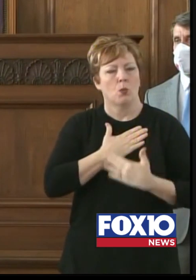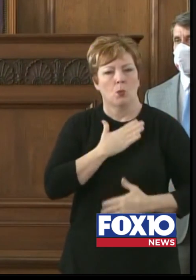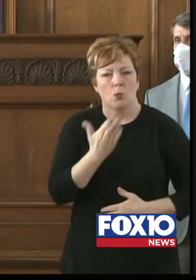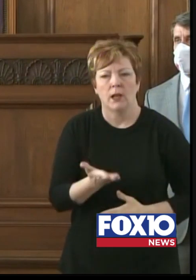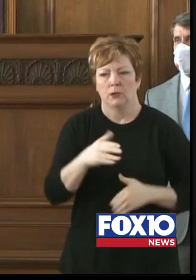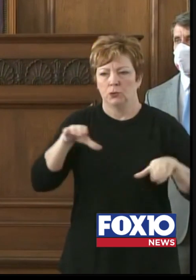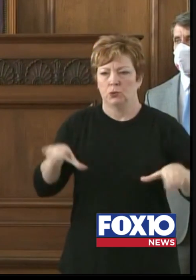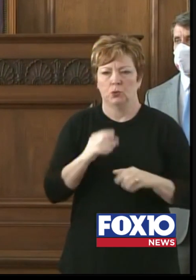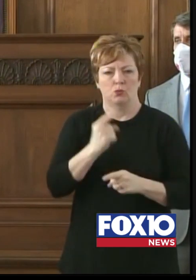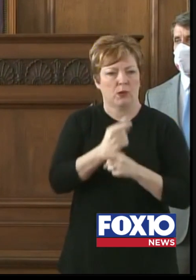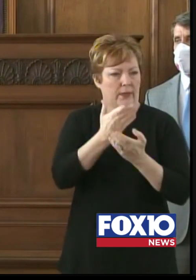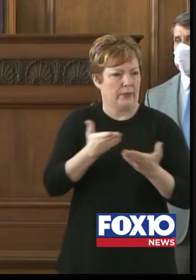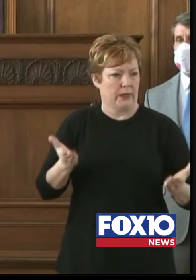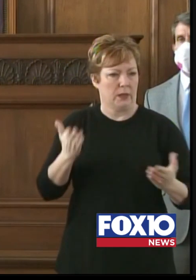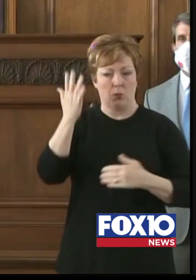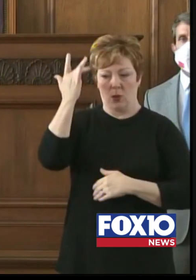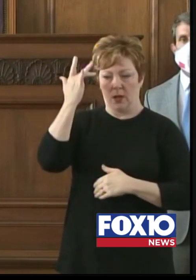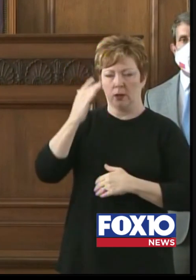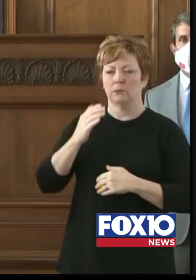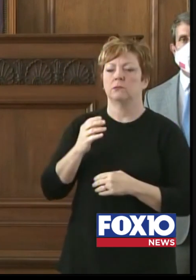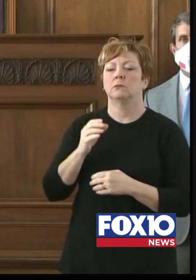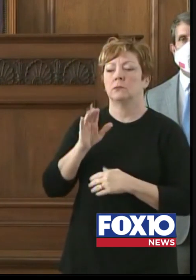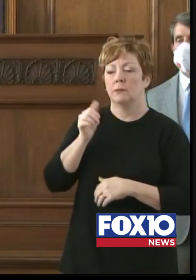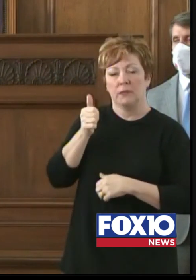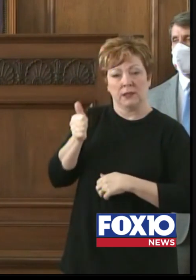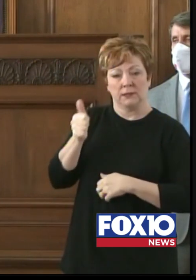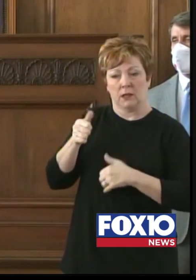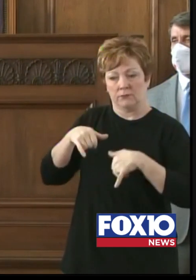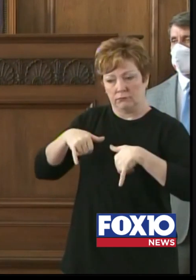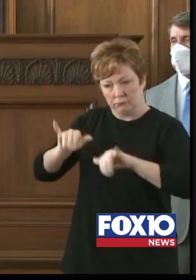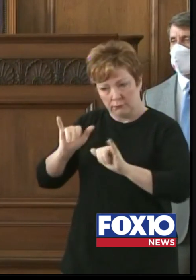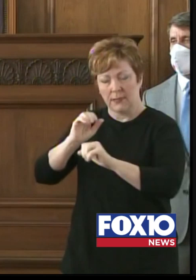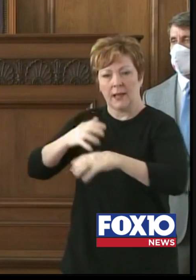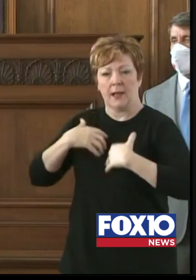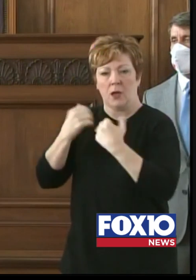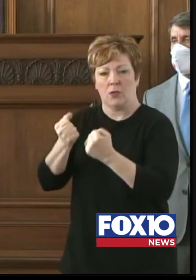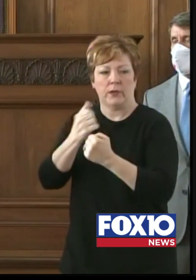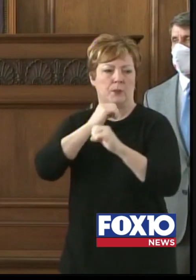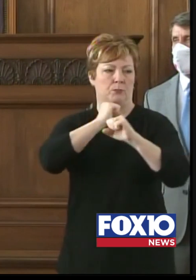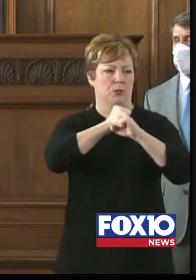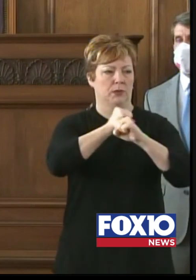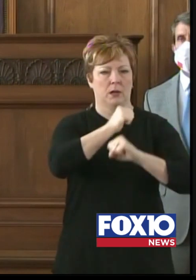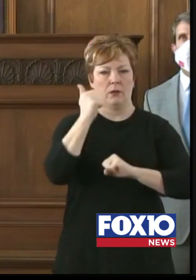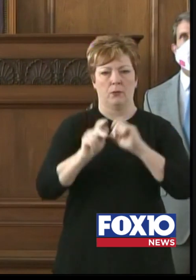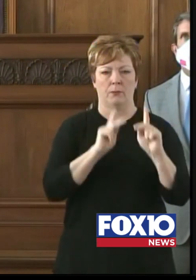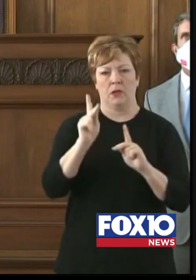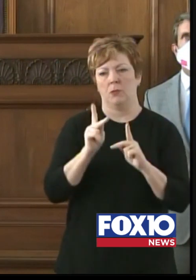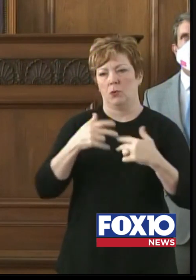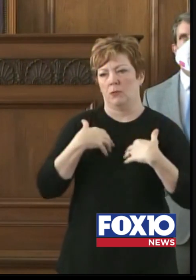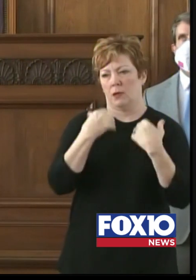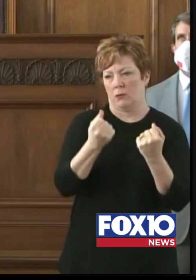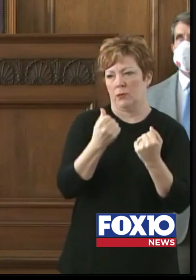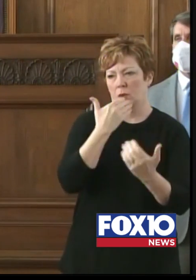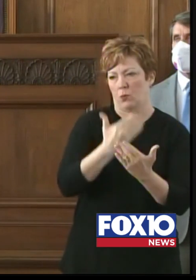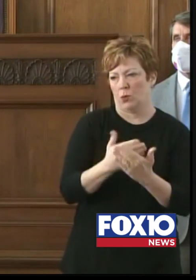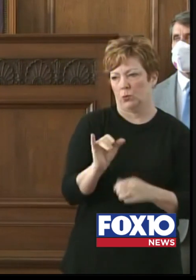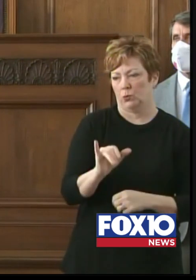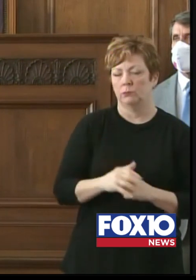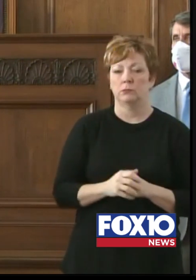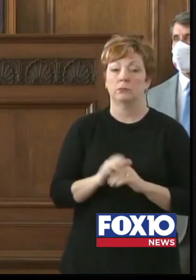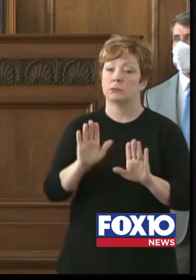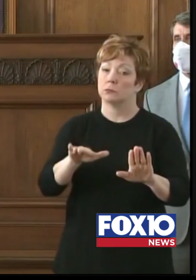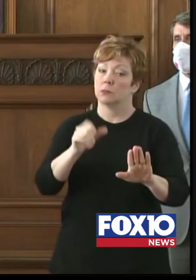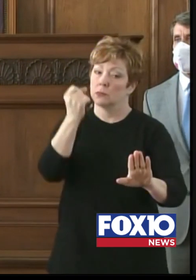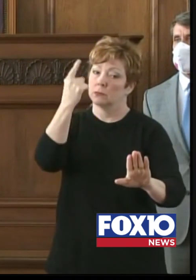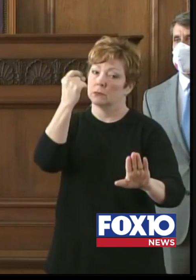right things to keep themselves healthy as well as to protect others to be well and healthy too. And this has not been an easy